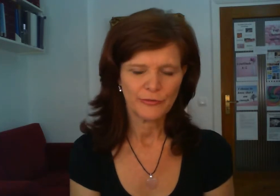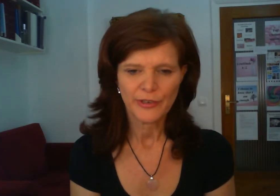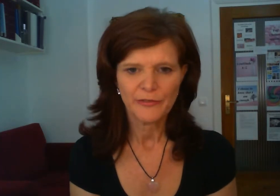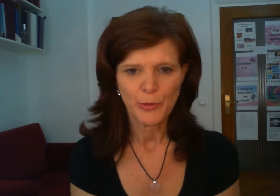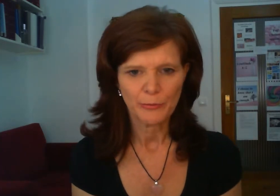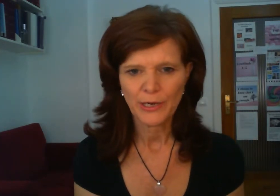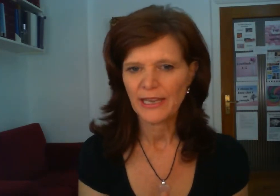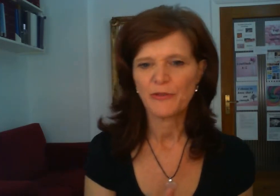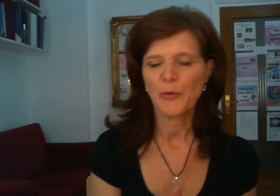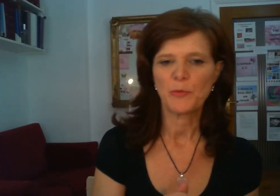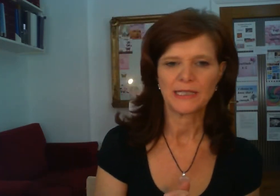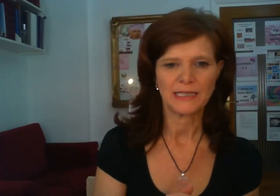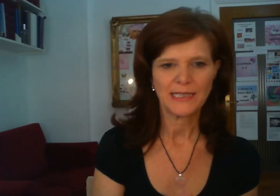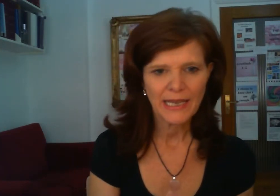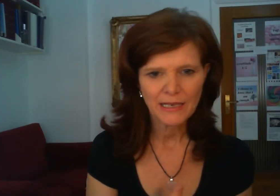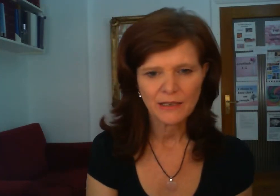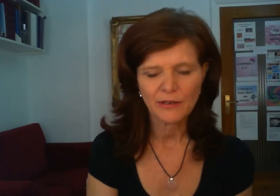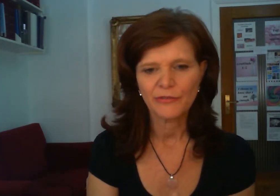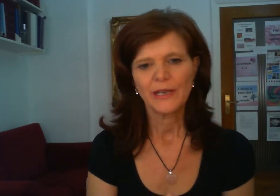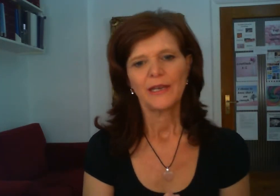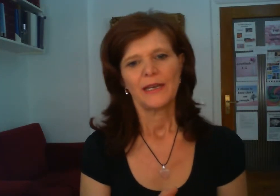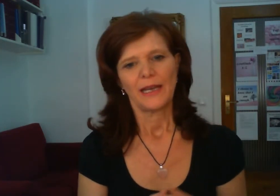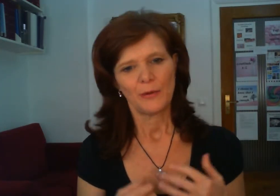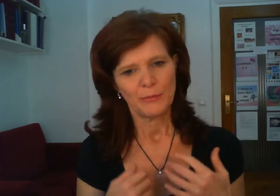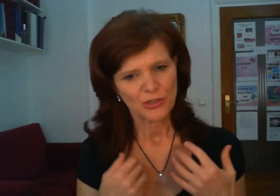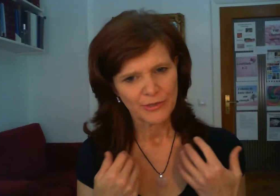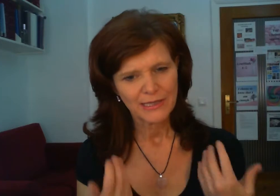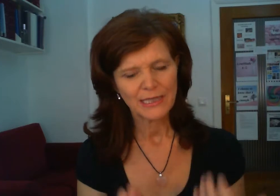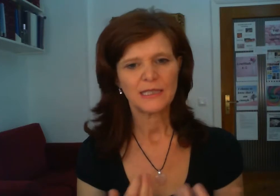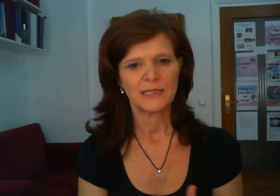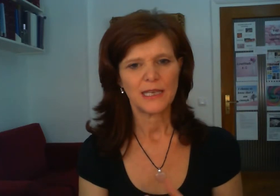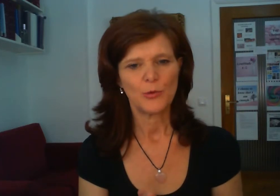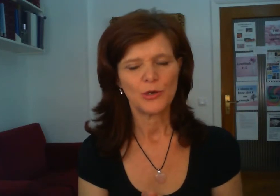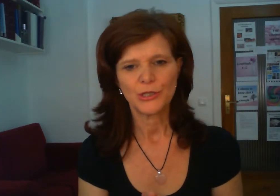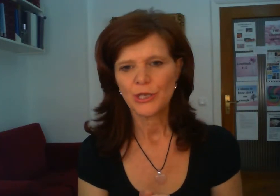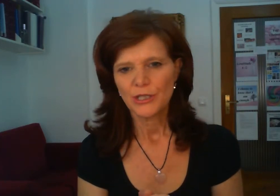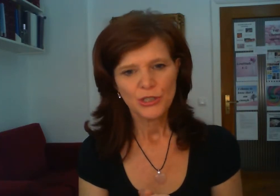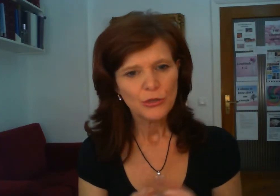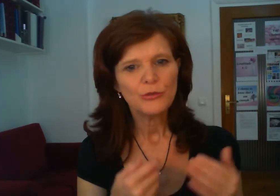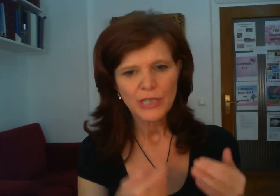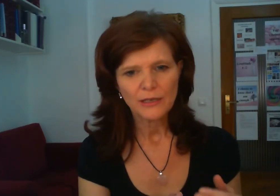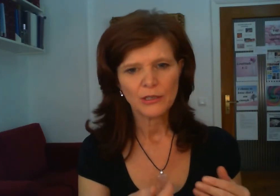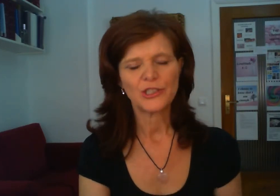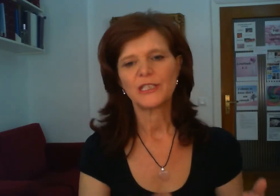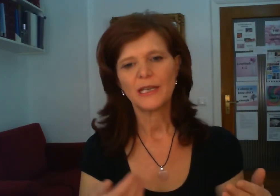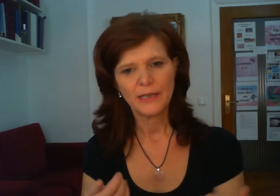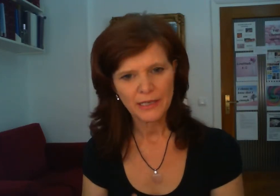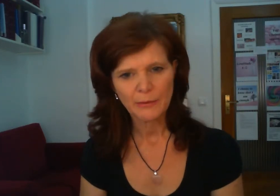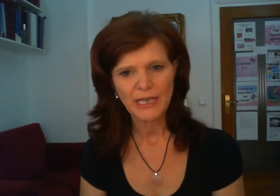for everyone probably everyone was at a 10 of how much resistance there was to technology to learning about